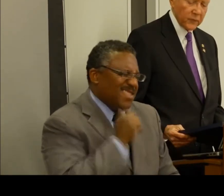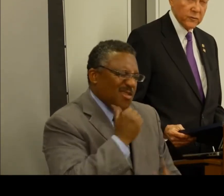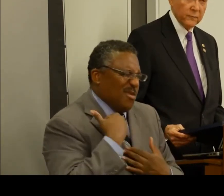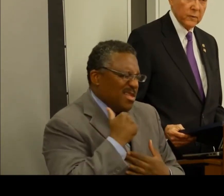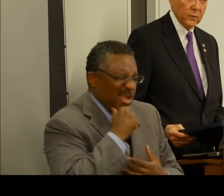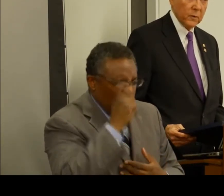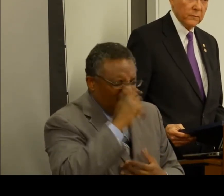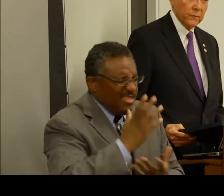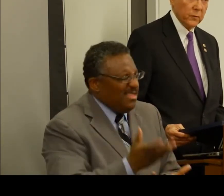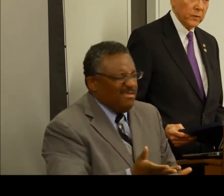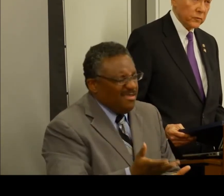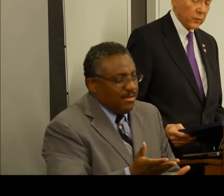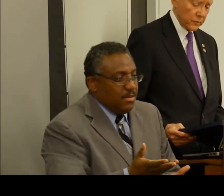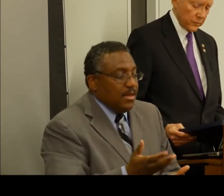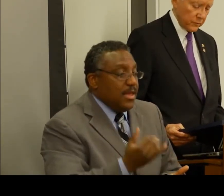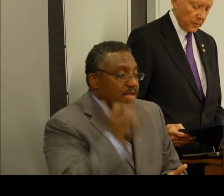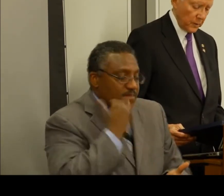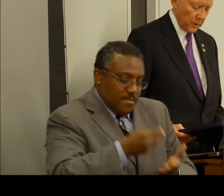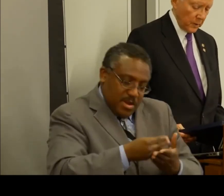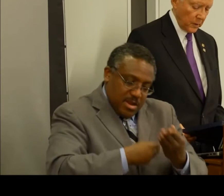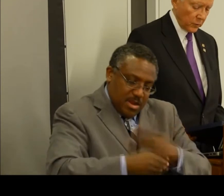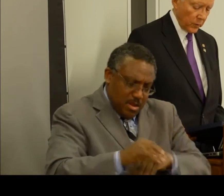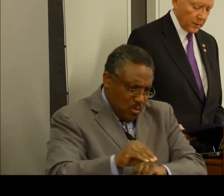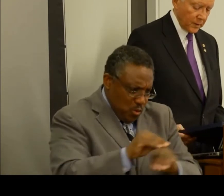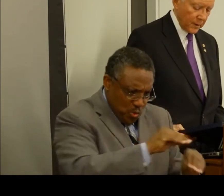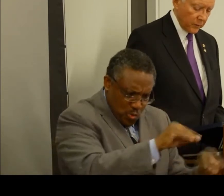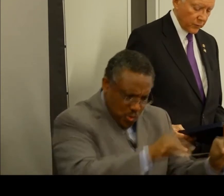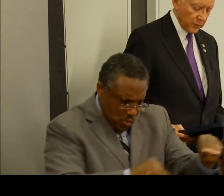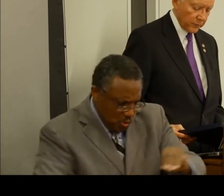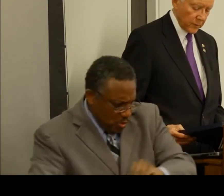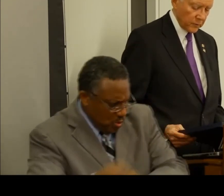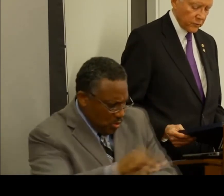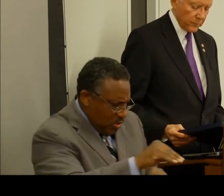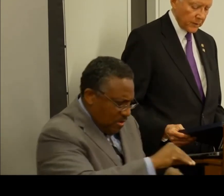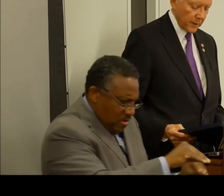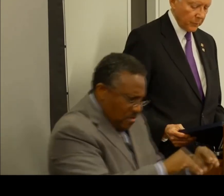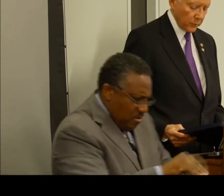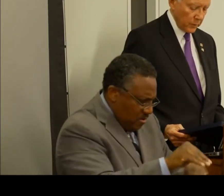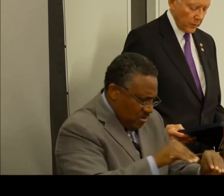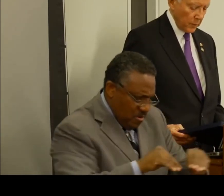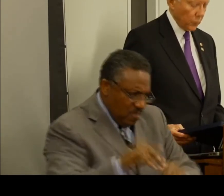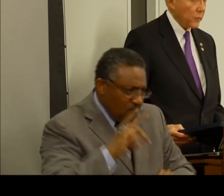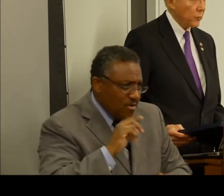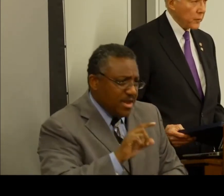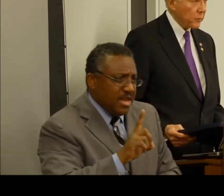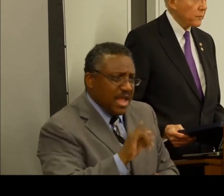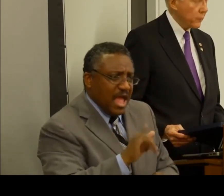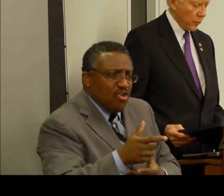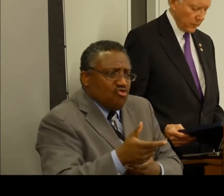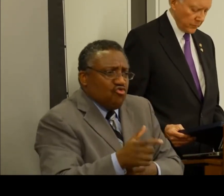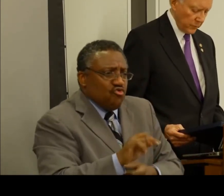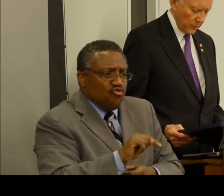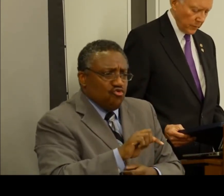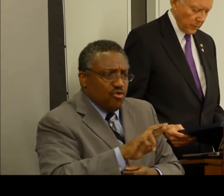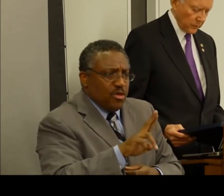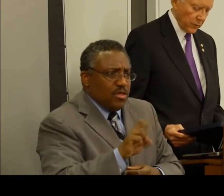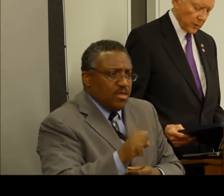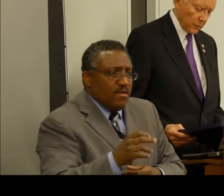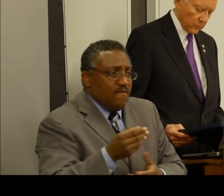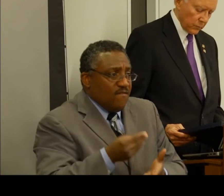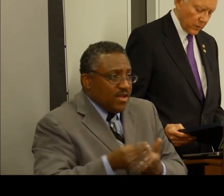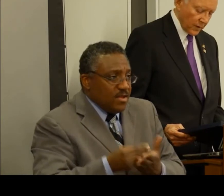reallocation of resources toward the DI Trust Fund should be coupled with real reforms